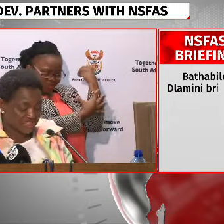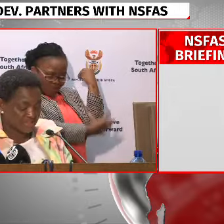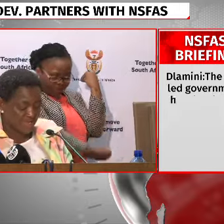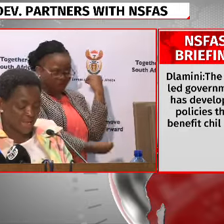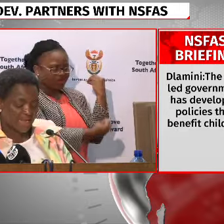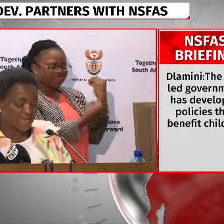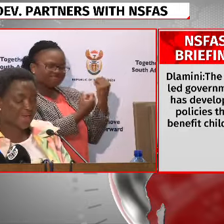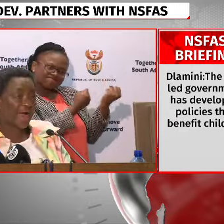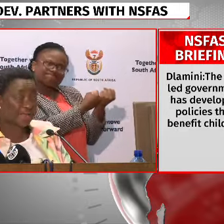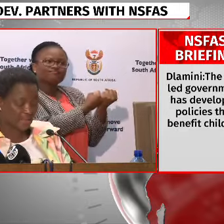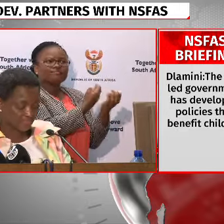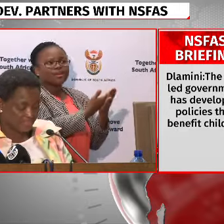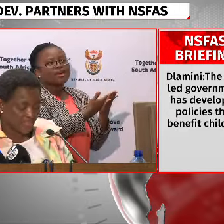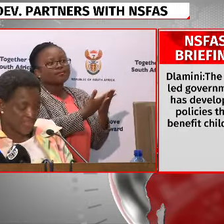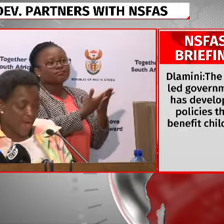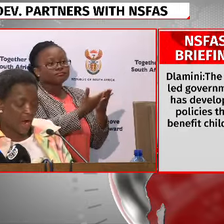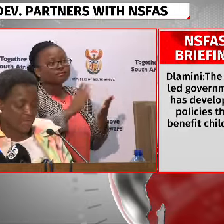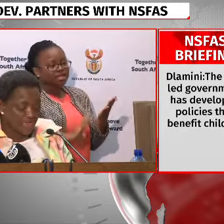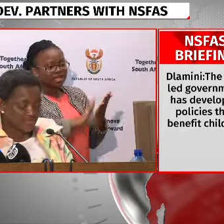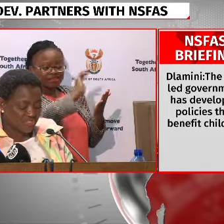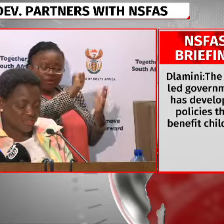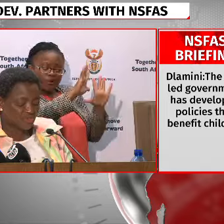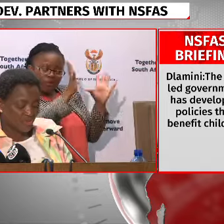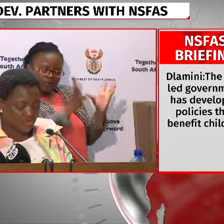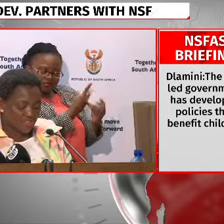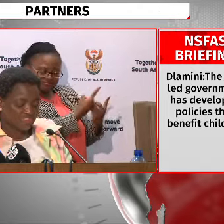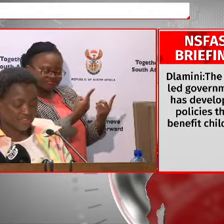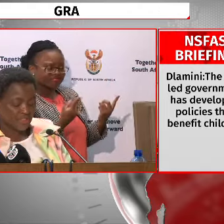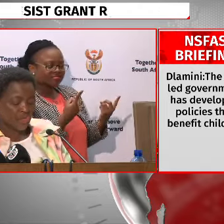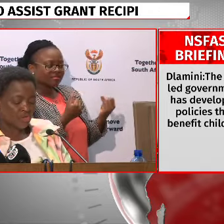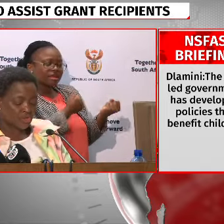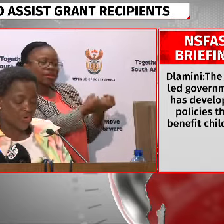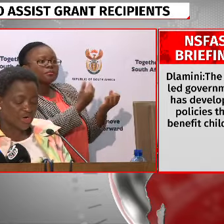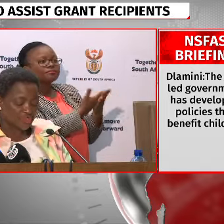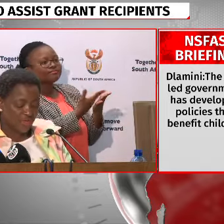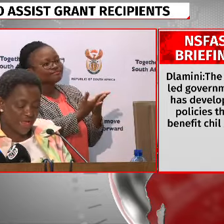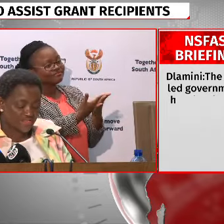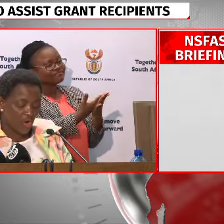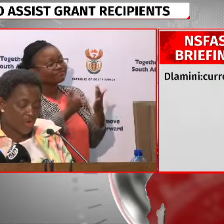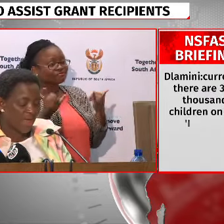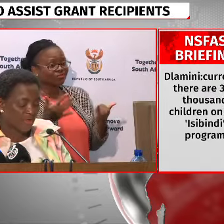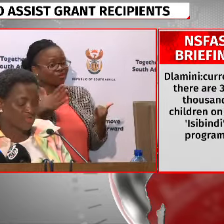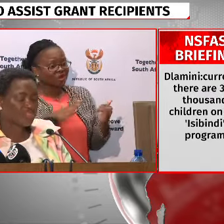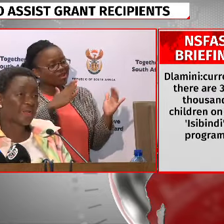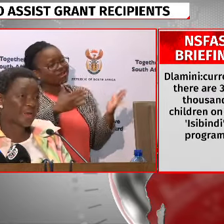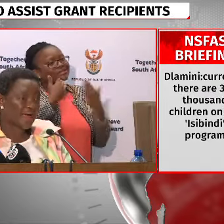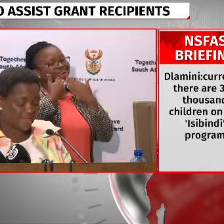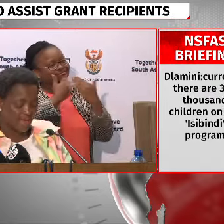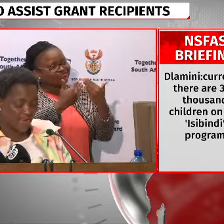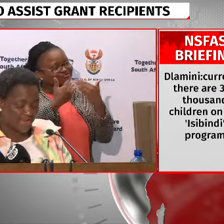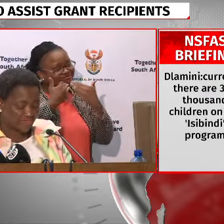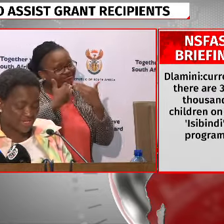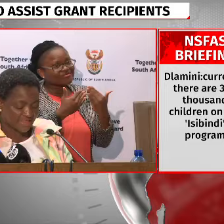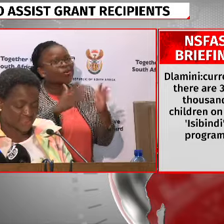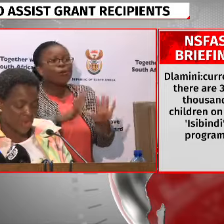children in the country. I would like to take this opportunity to congratulate all our social grant